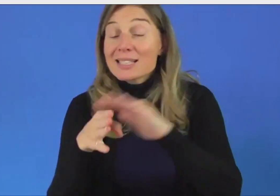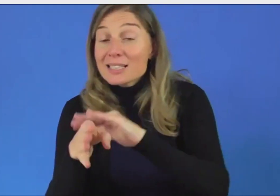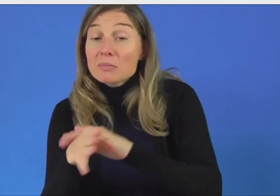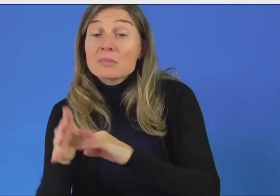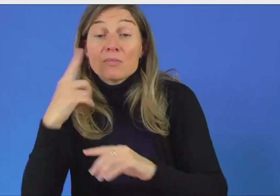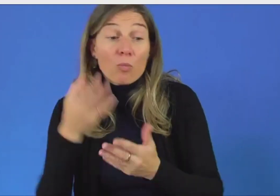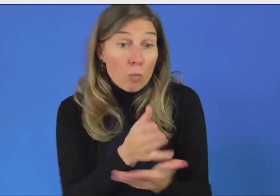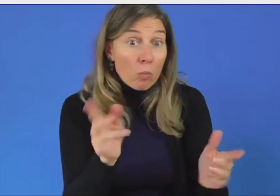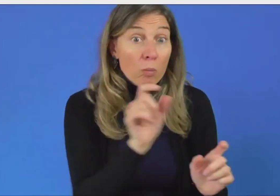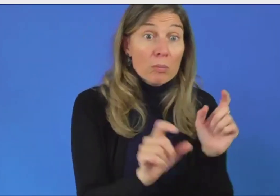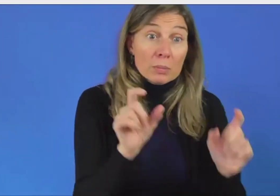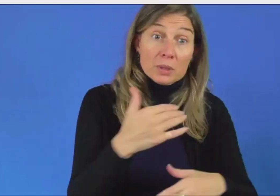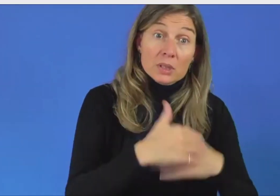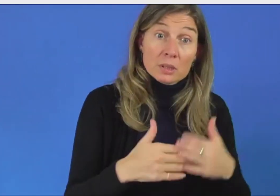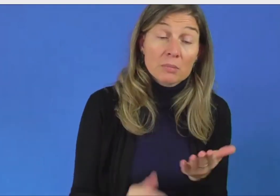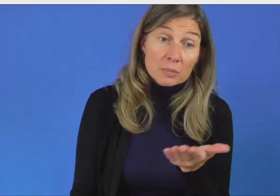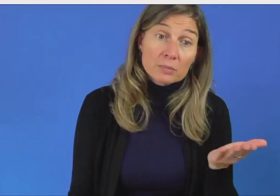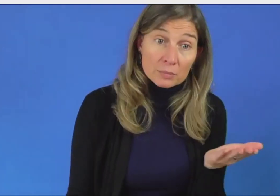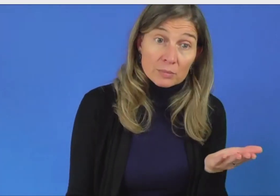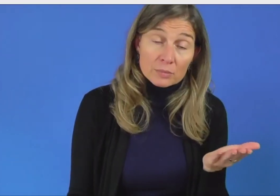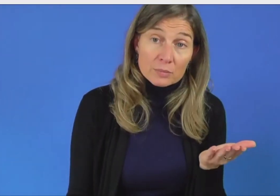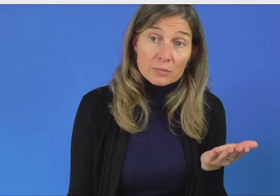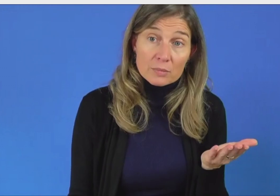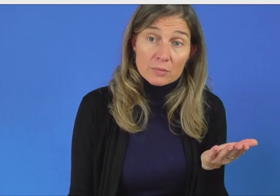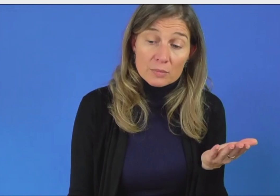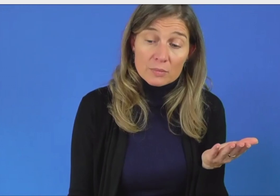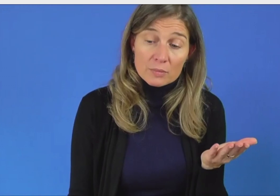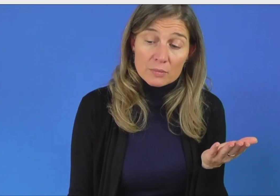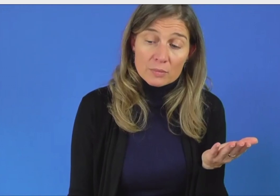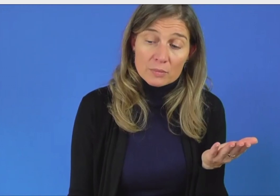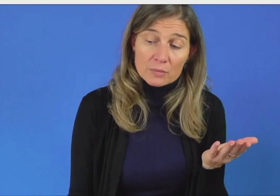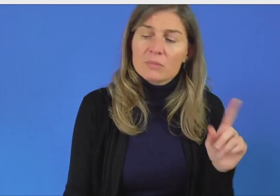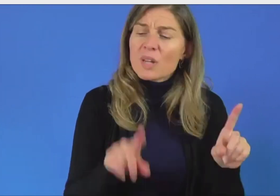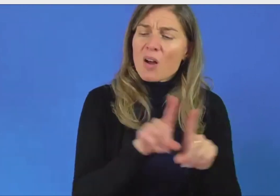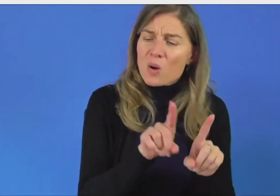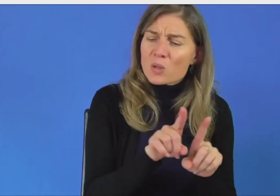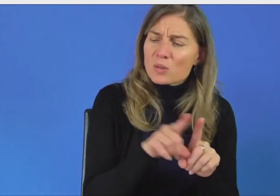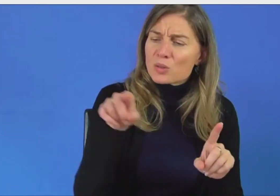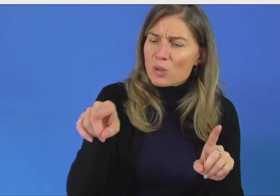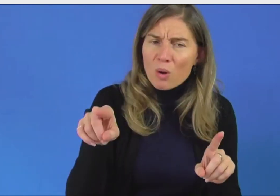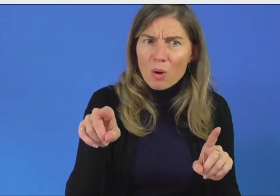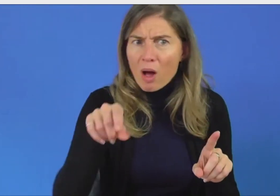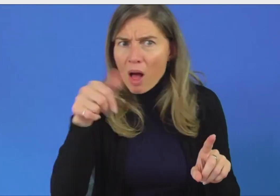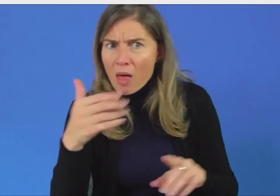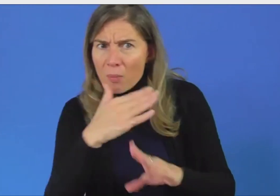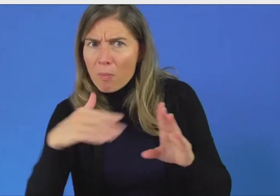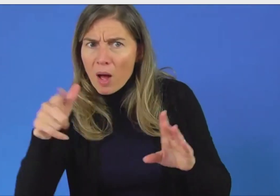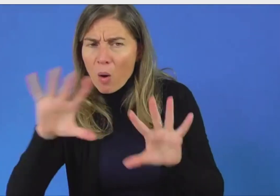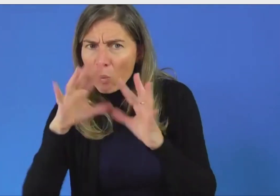about the issues that they face in different parts of the world and in the organizations.